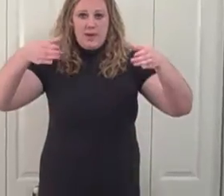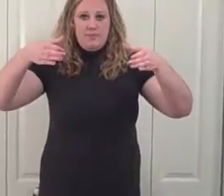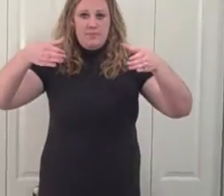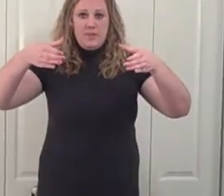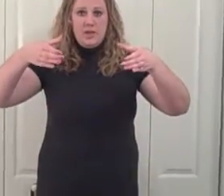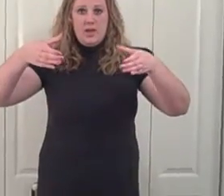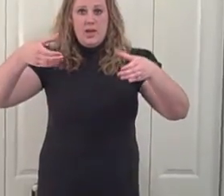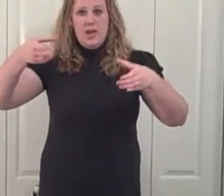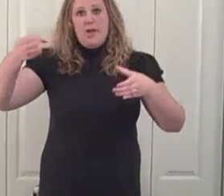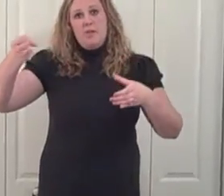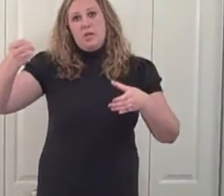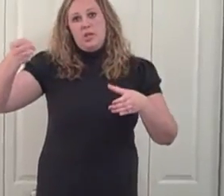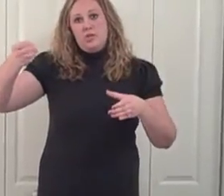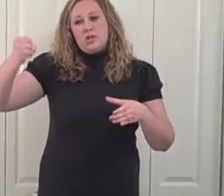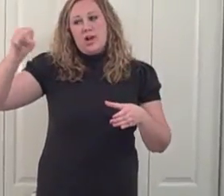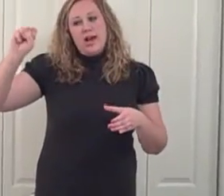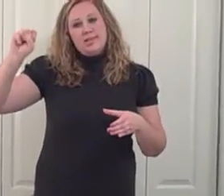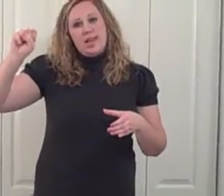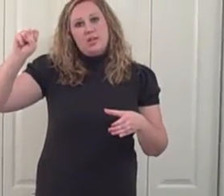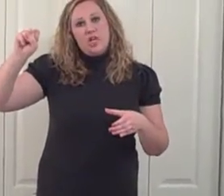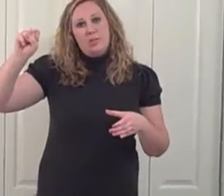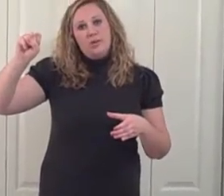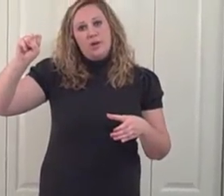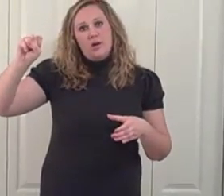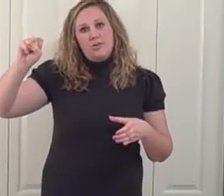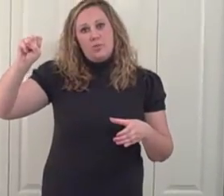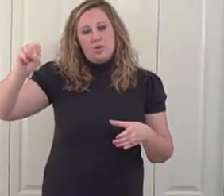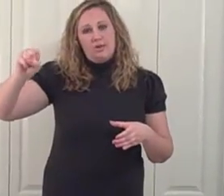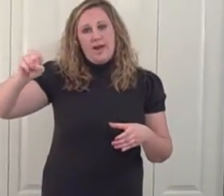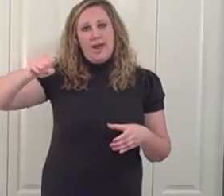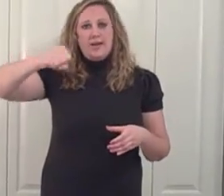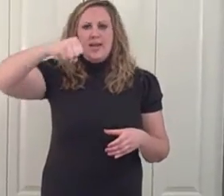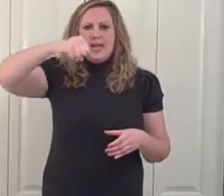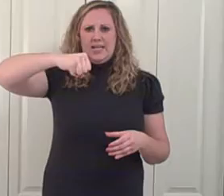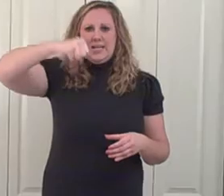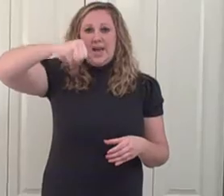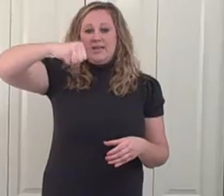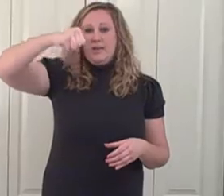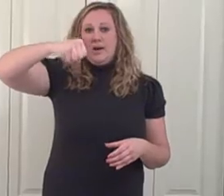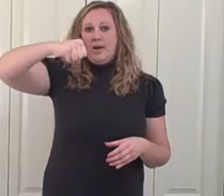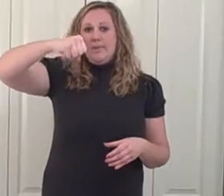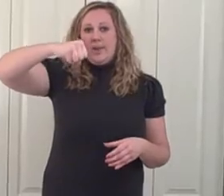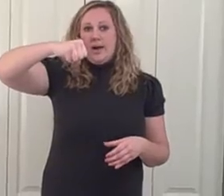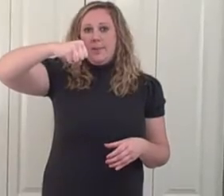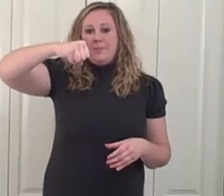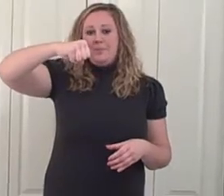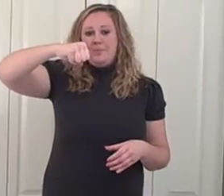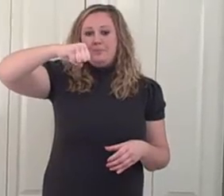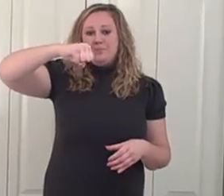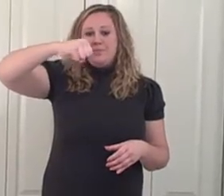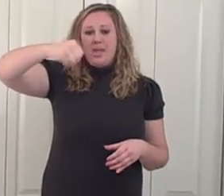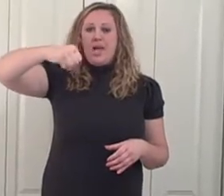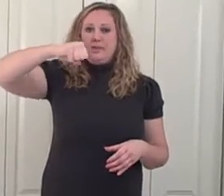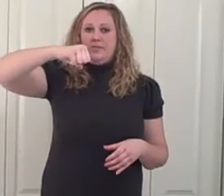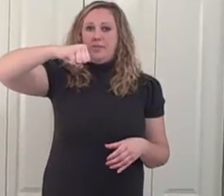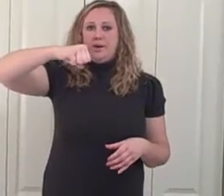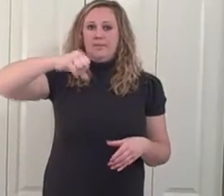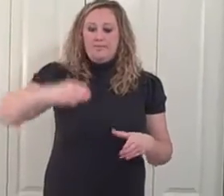bottom and then we're going to use our S handshape with our right hand and indicate the handle of the bucket.